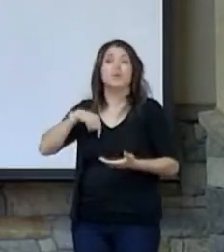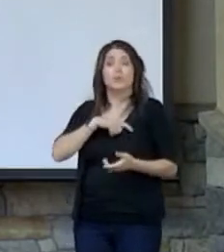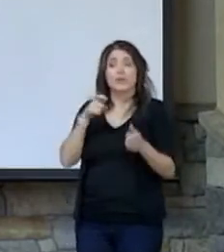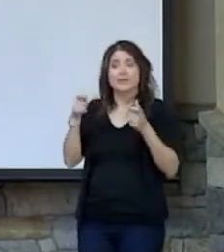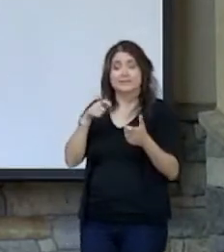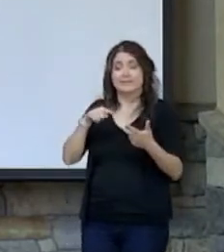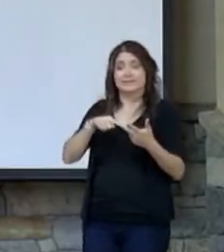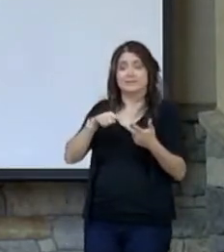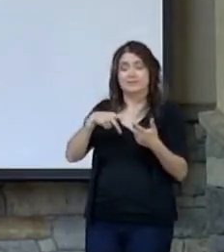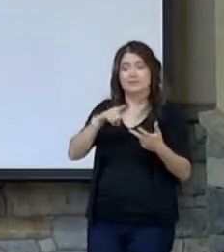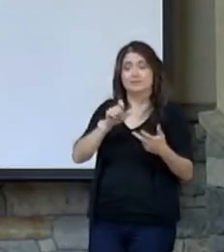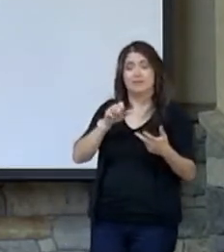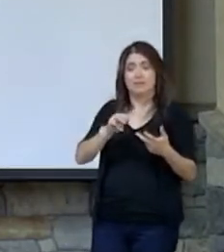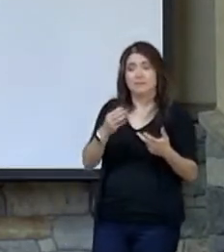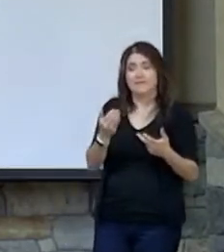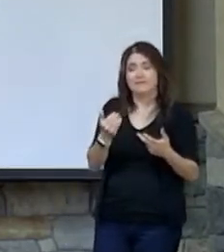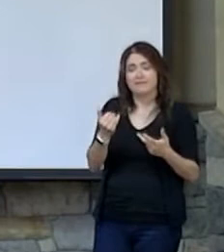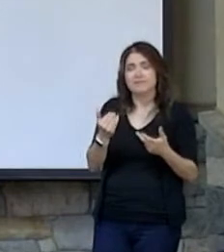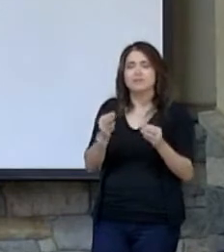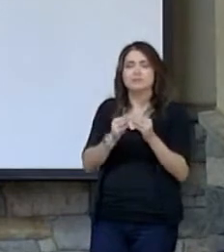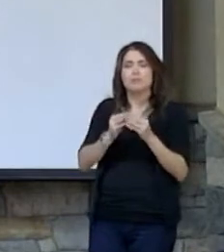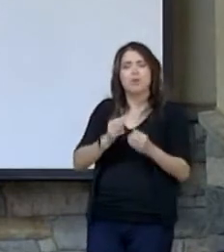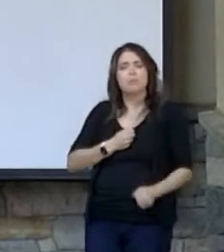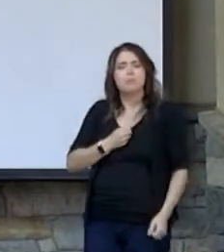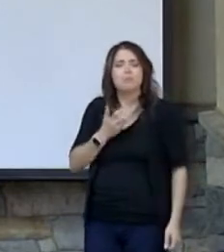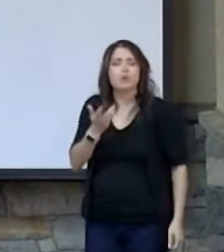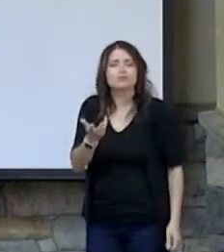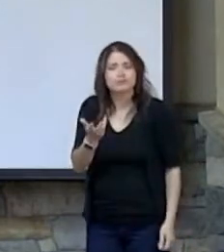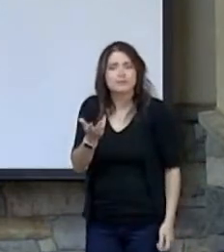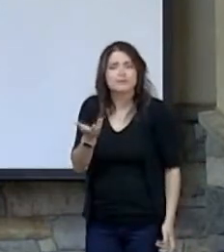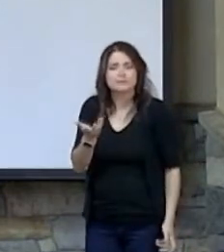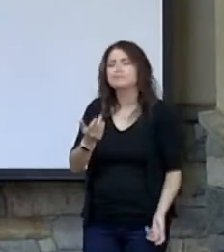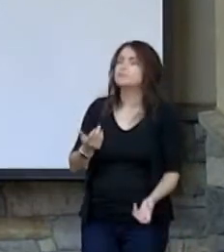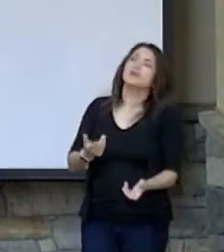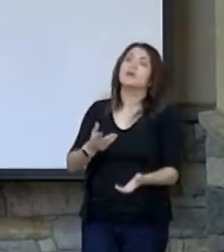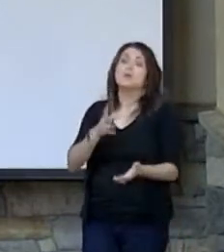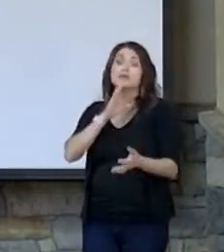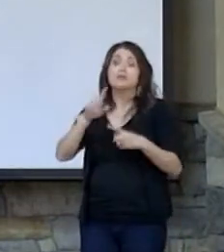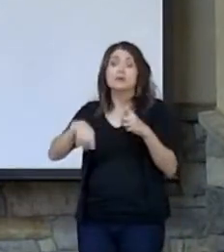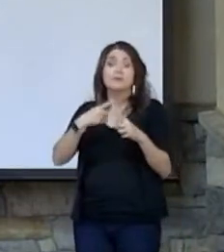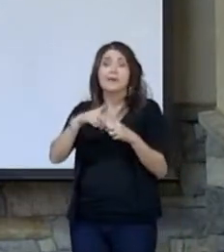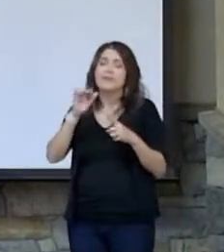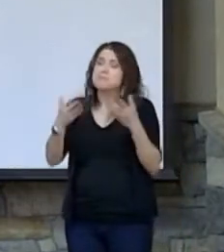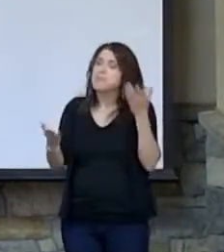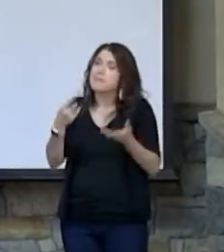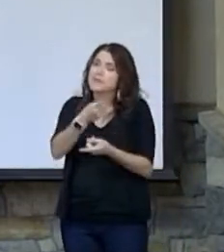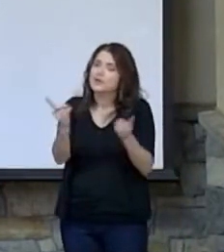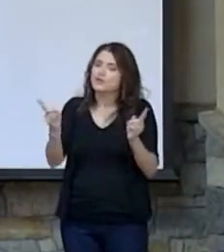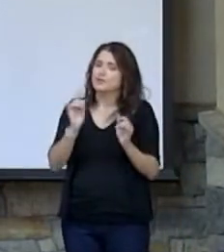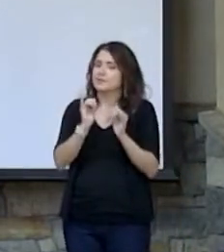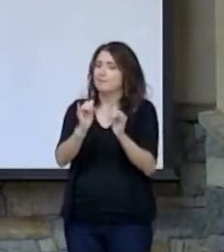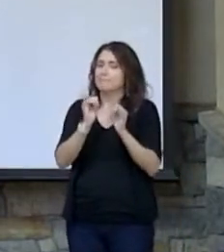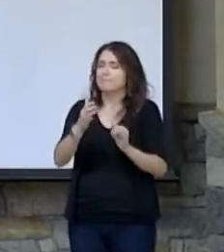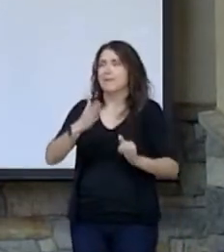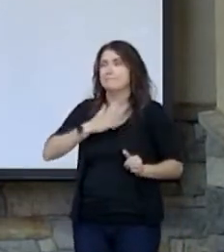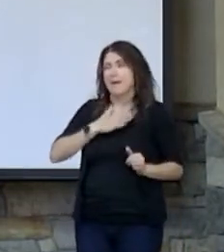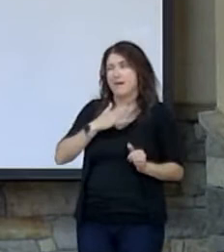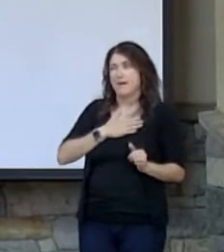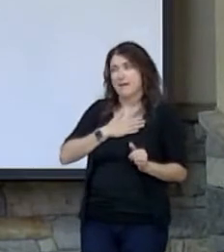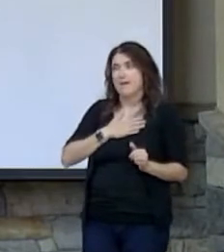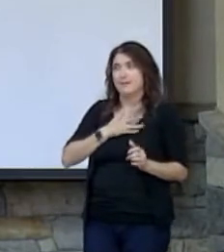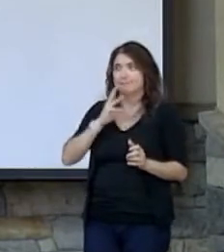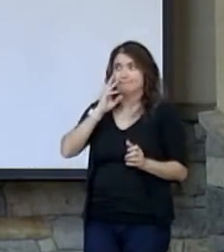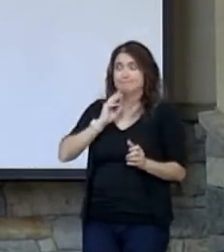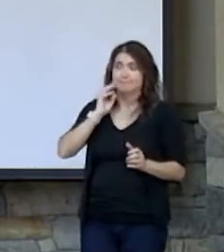here in Psalm 15 is known as poetry. Now, when I say that, maybe you're like me, and my extent of poetry